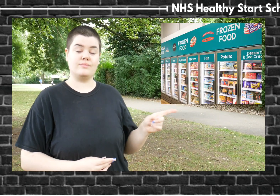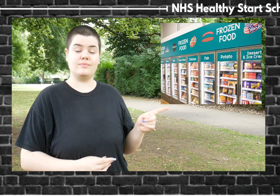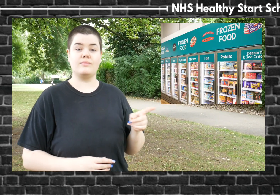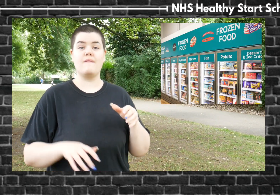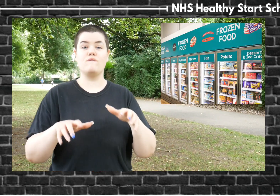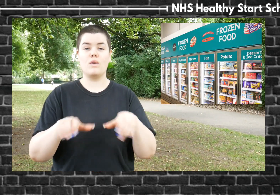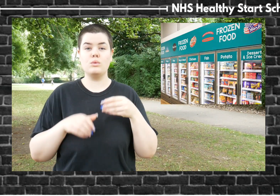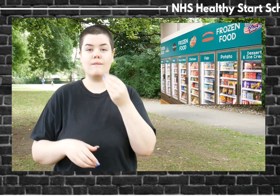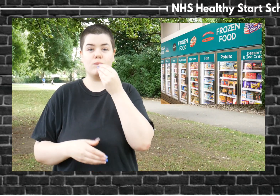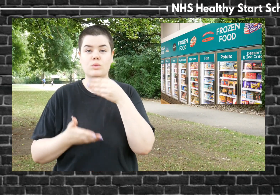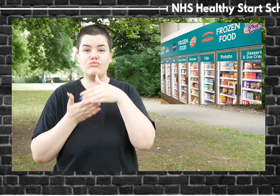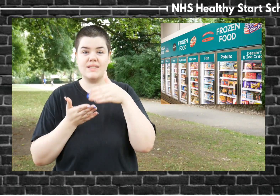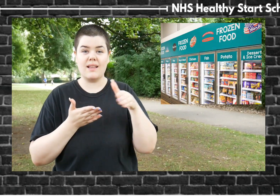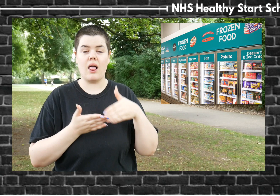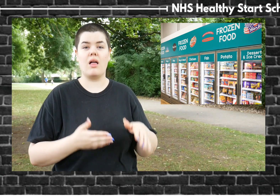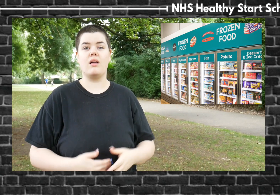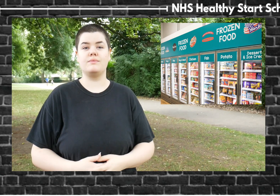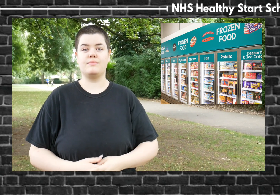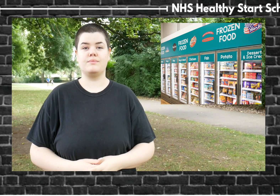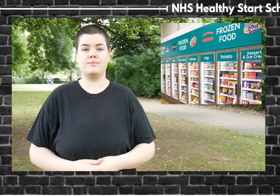frozen food retailers,